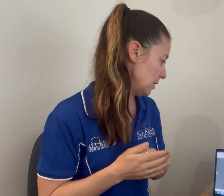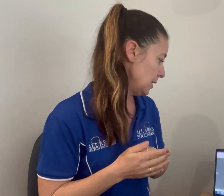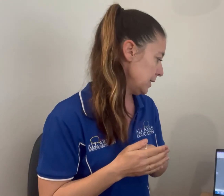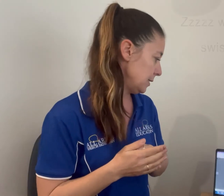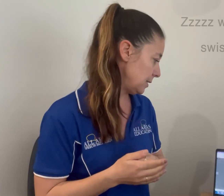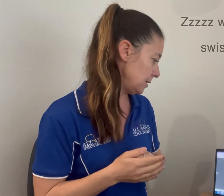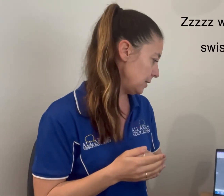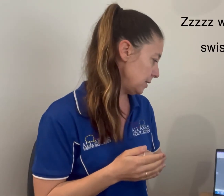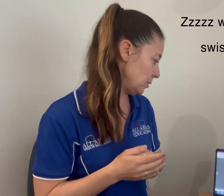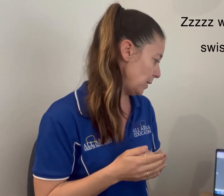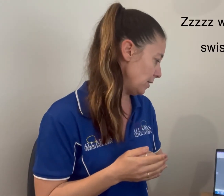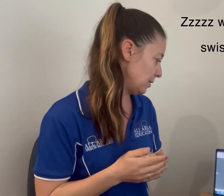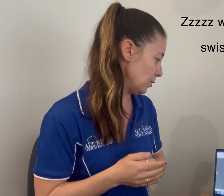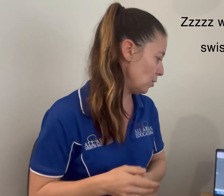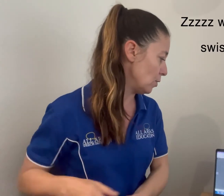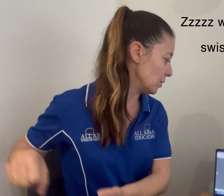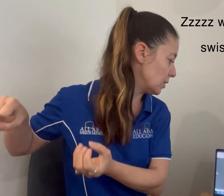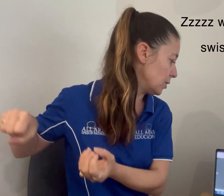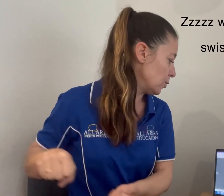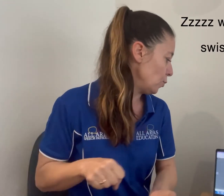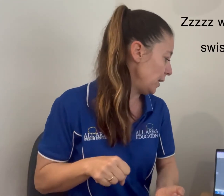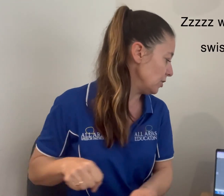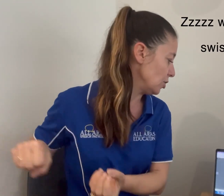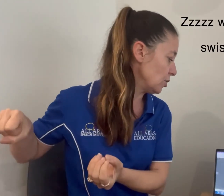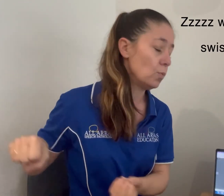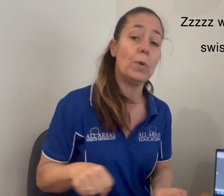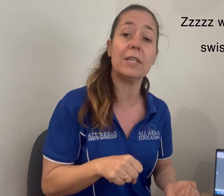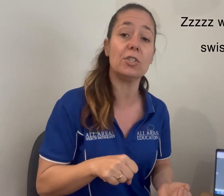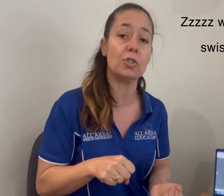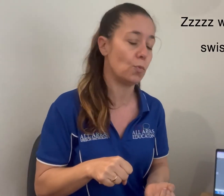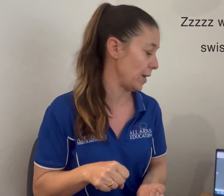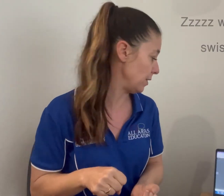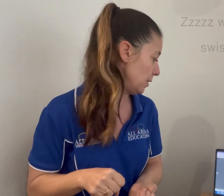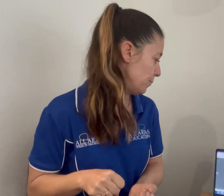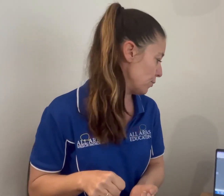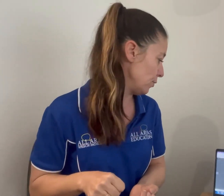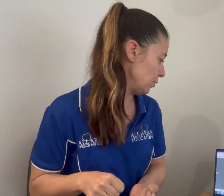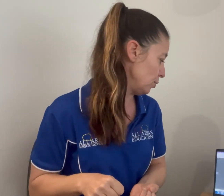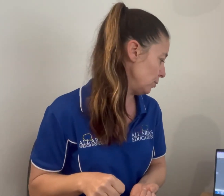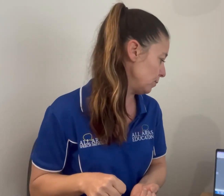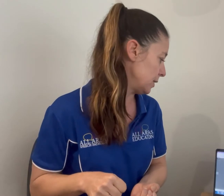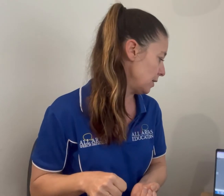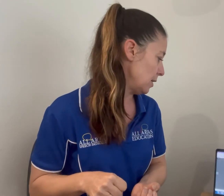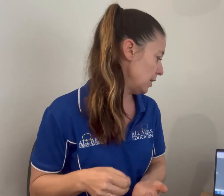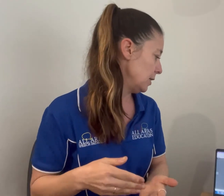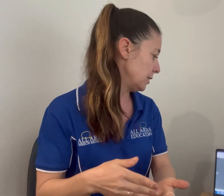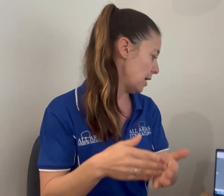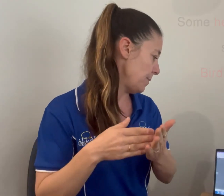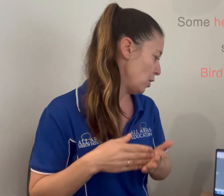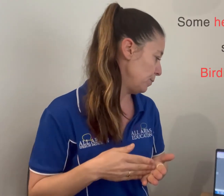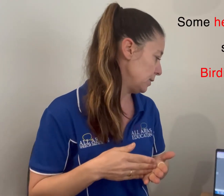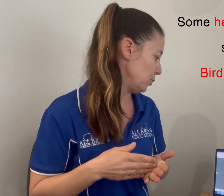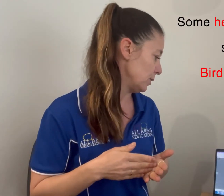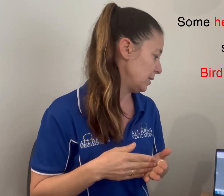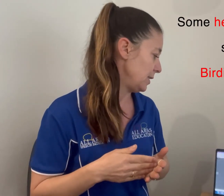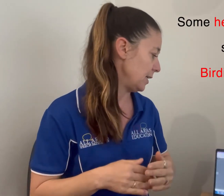Zzzz went the saws. Swish, swish went the brooms. Some helpers bought sticks